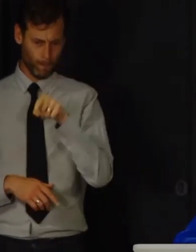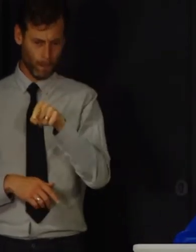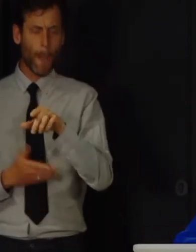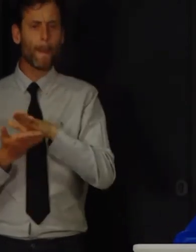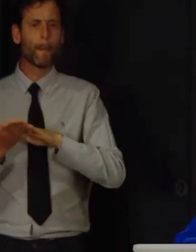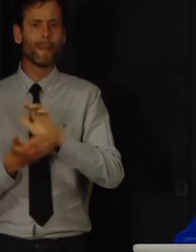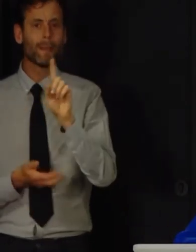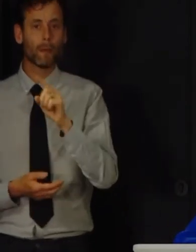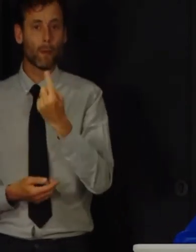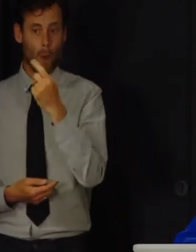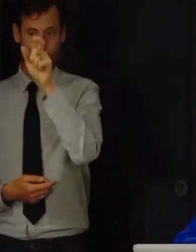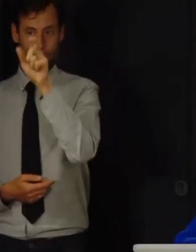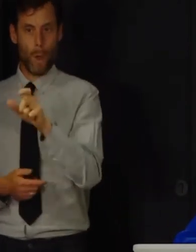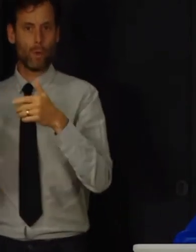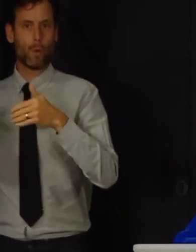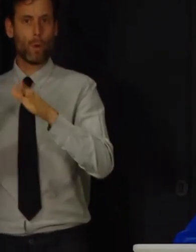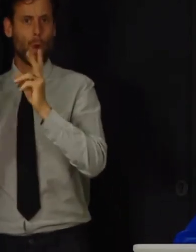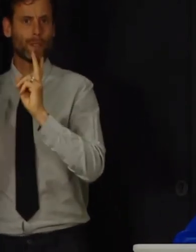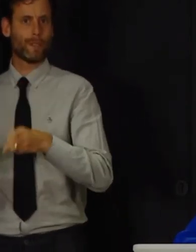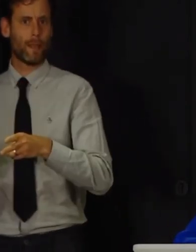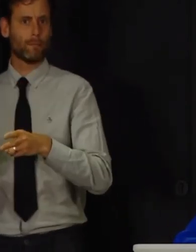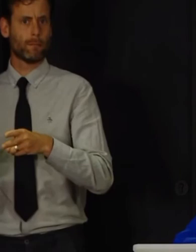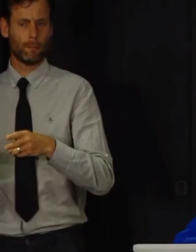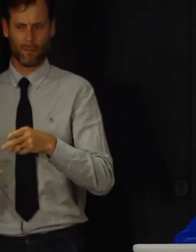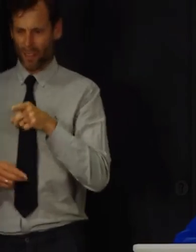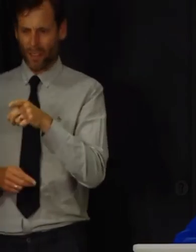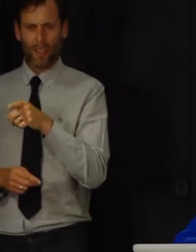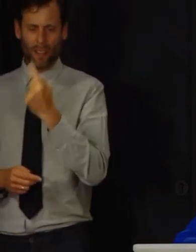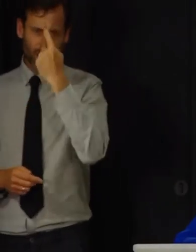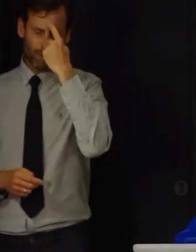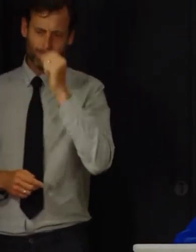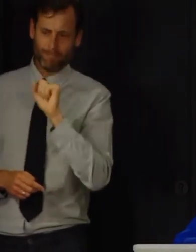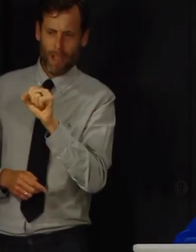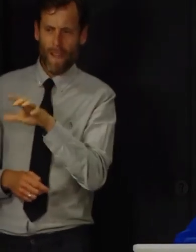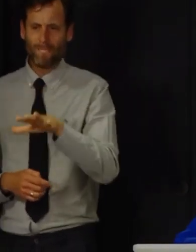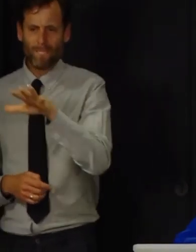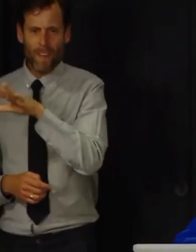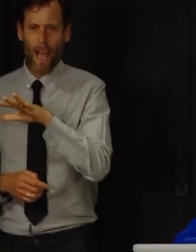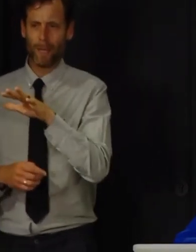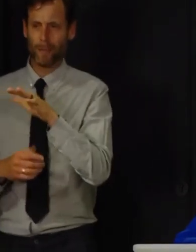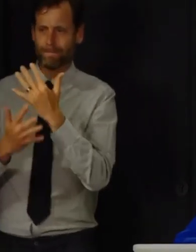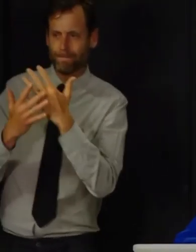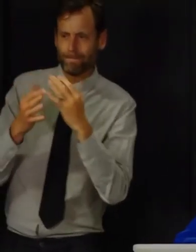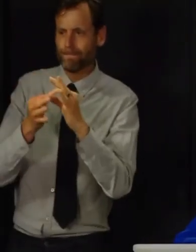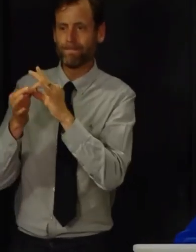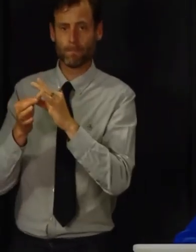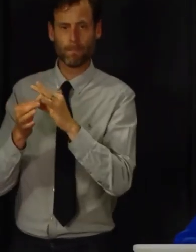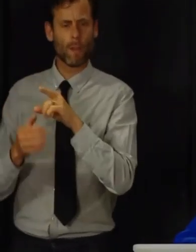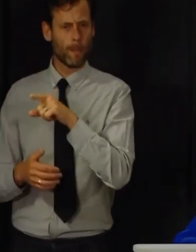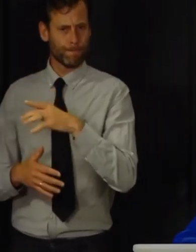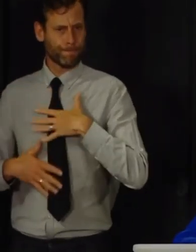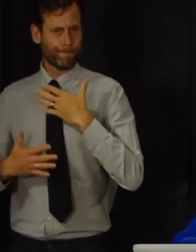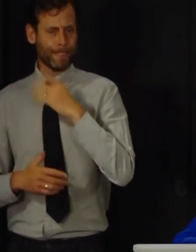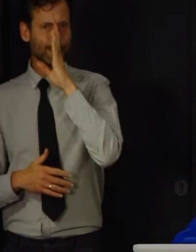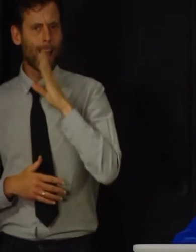have died was an individual whose loss is a source of grief and sorrow to very many. So I want to send